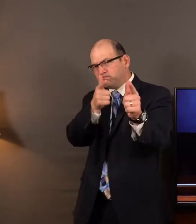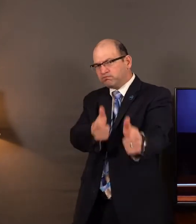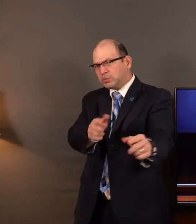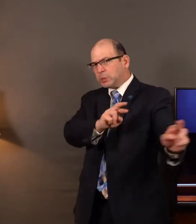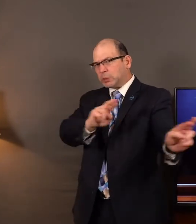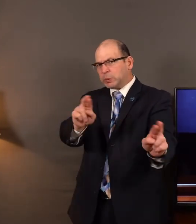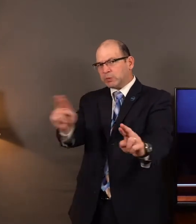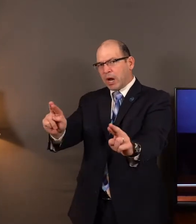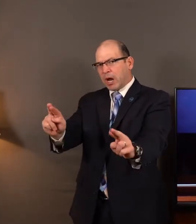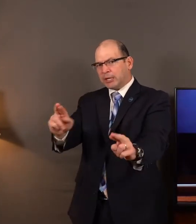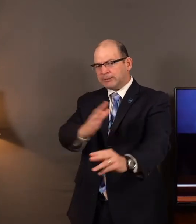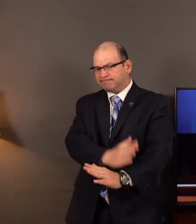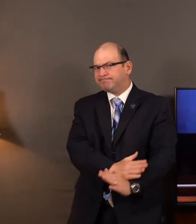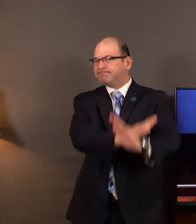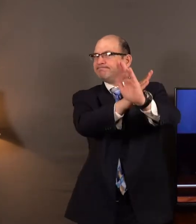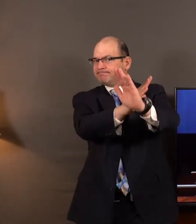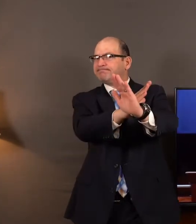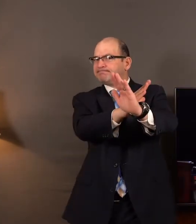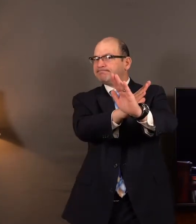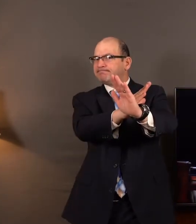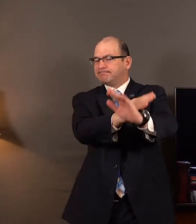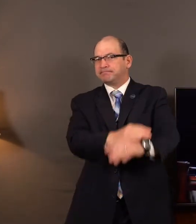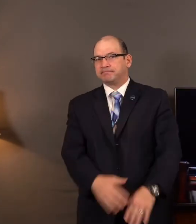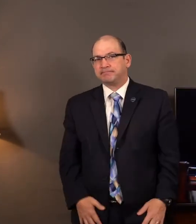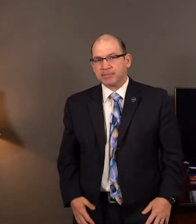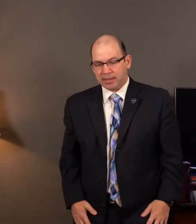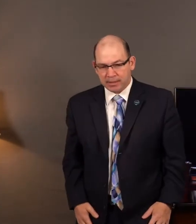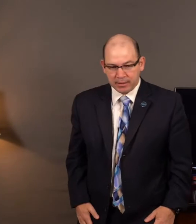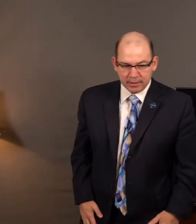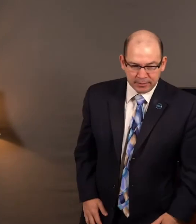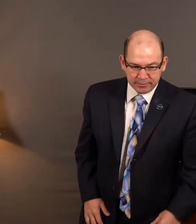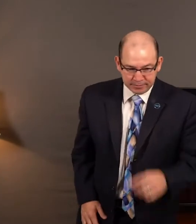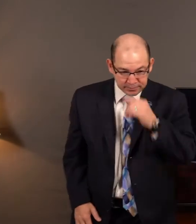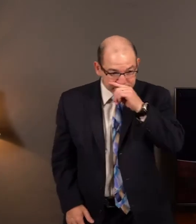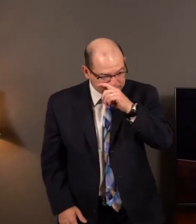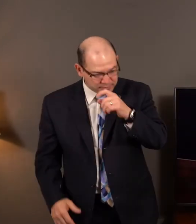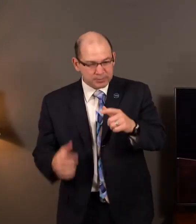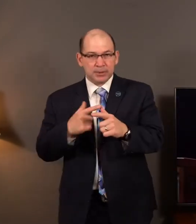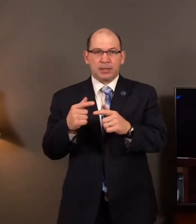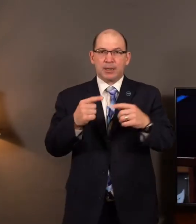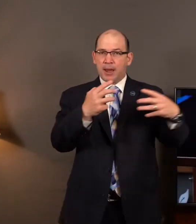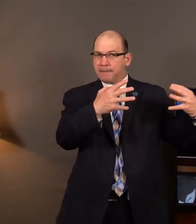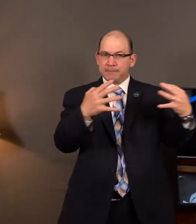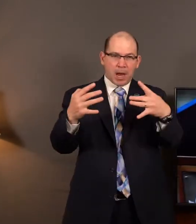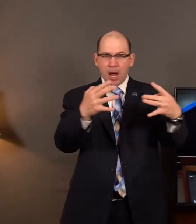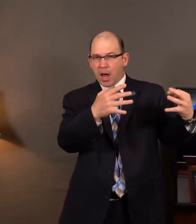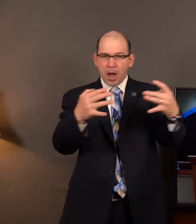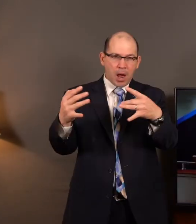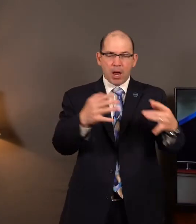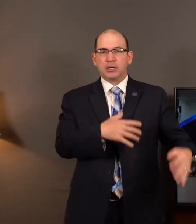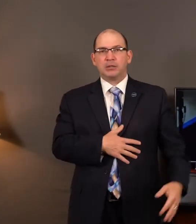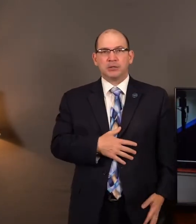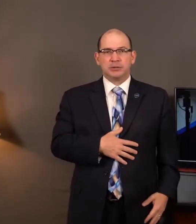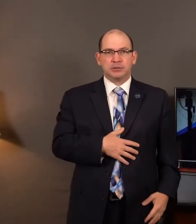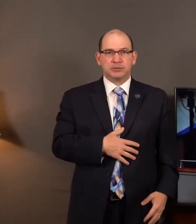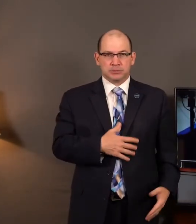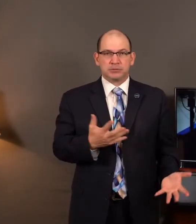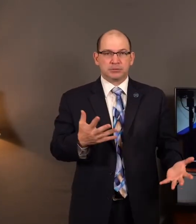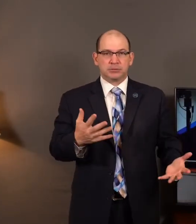costs to hold the line. Well they made all the preparations. And then the Battle of Gettysburg was set in array. And the Confederate soldiers would make